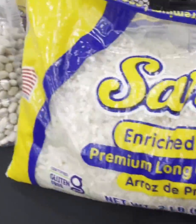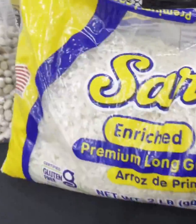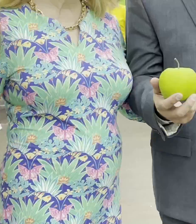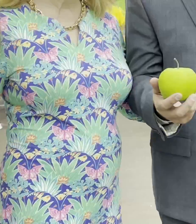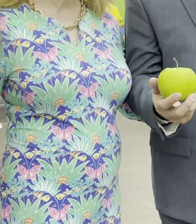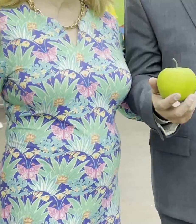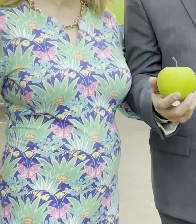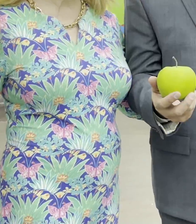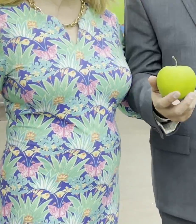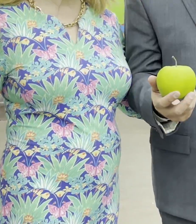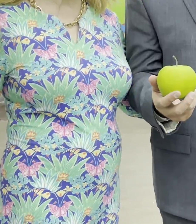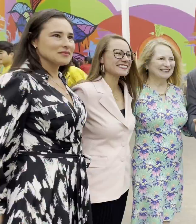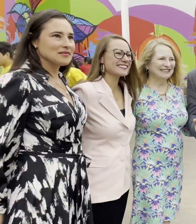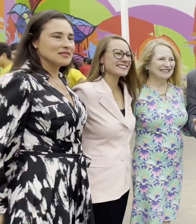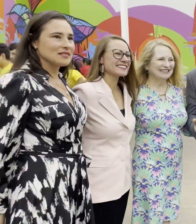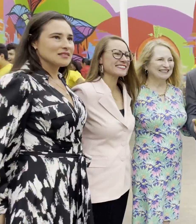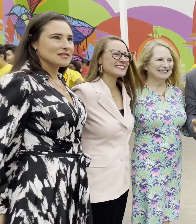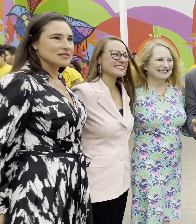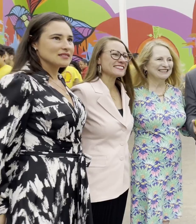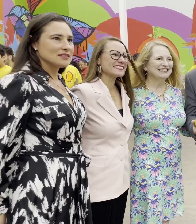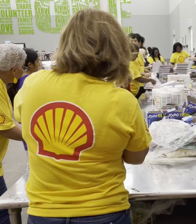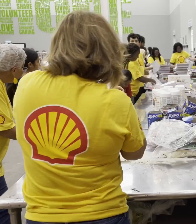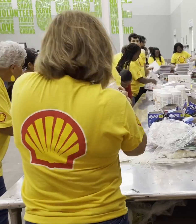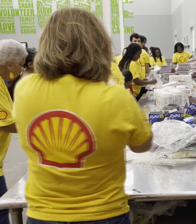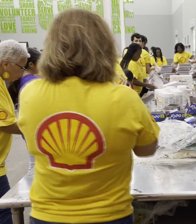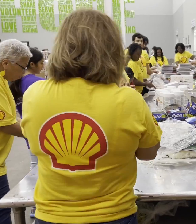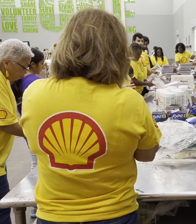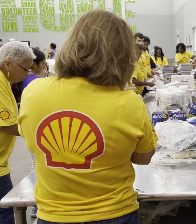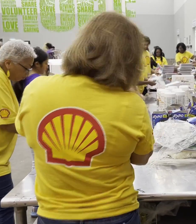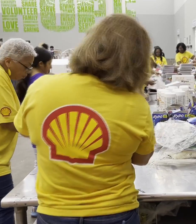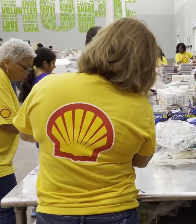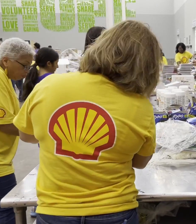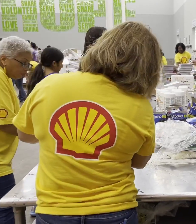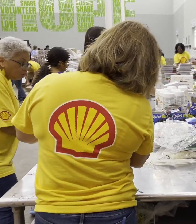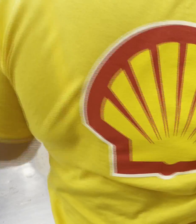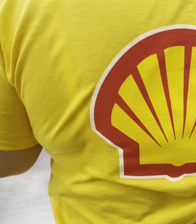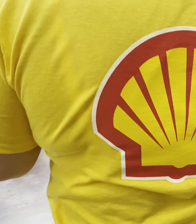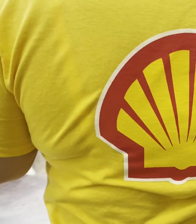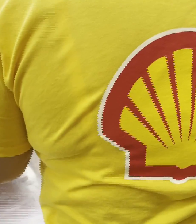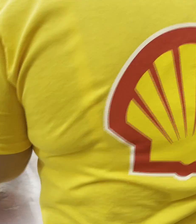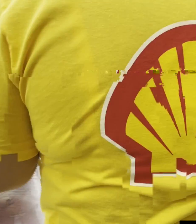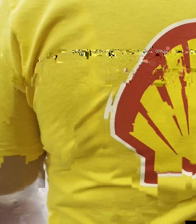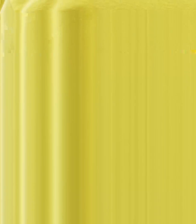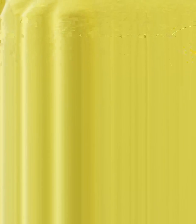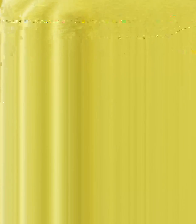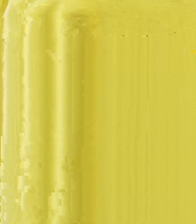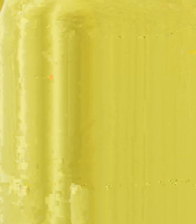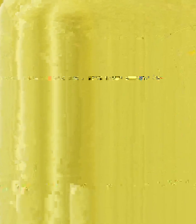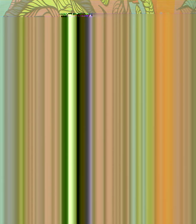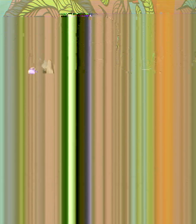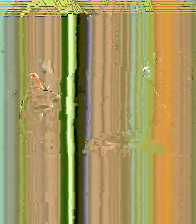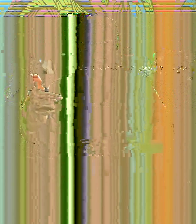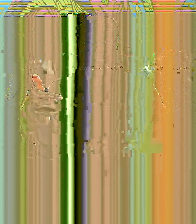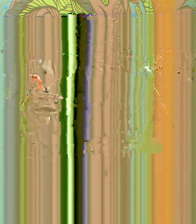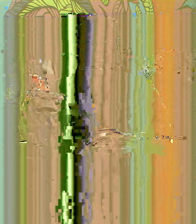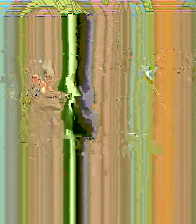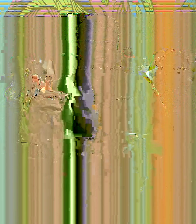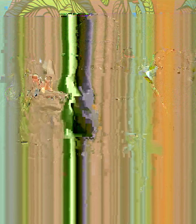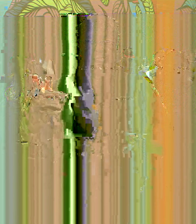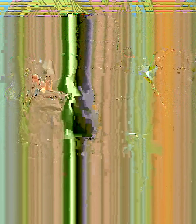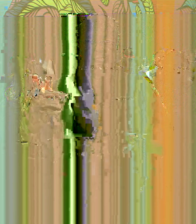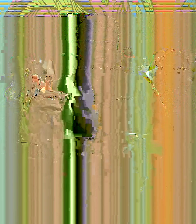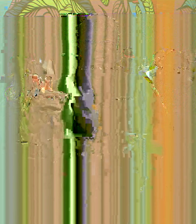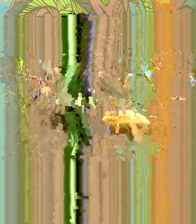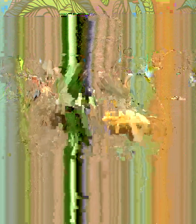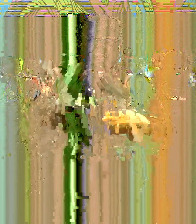well. For the 14th consecutive year our generous presenting sponsor is Shell USA. The students